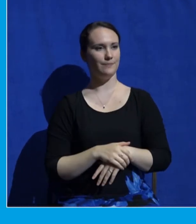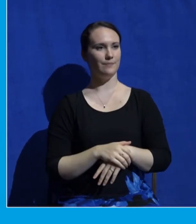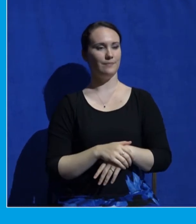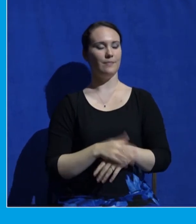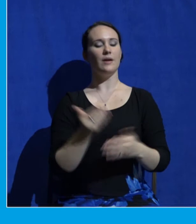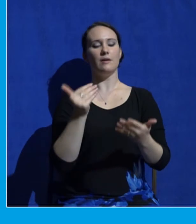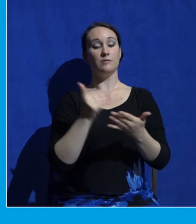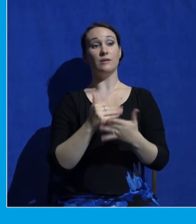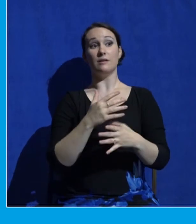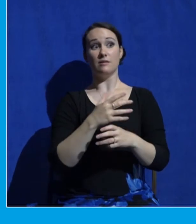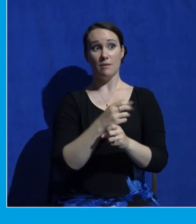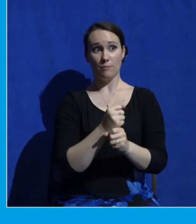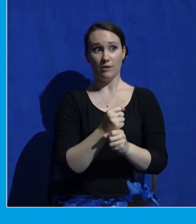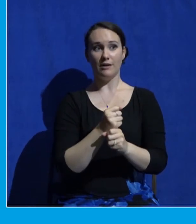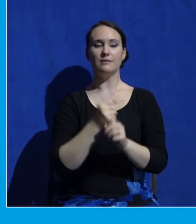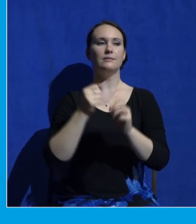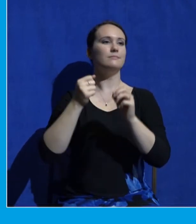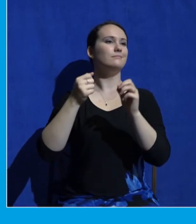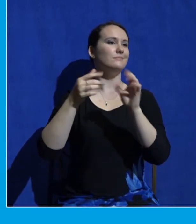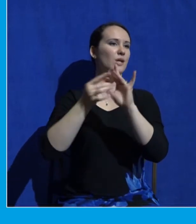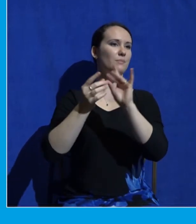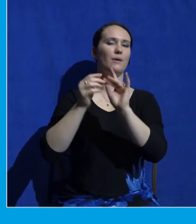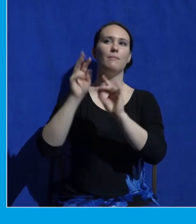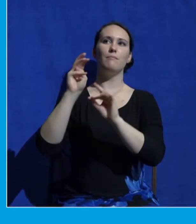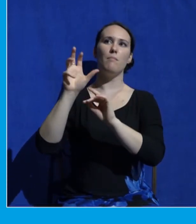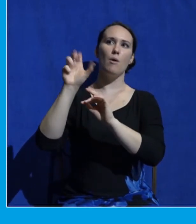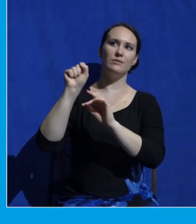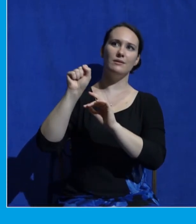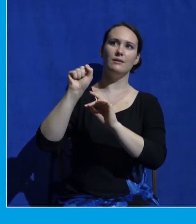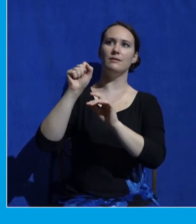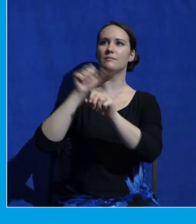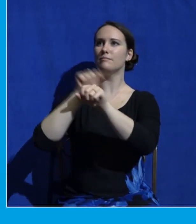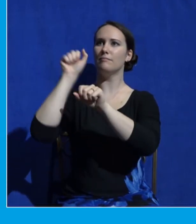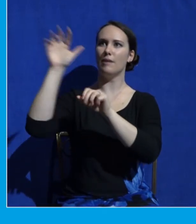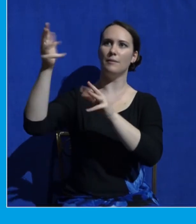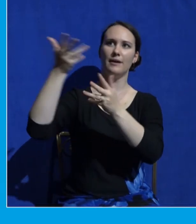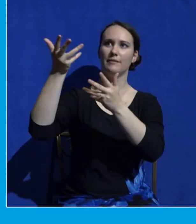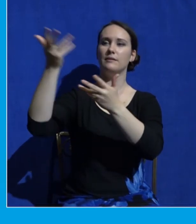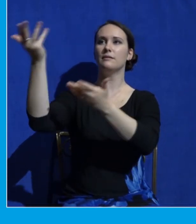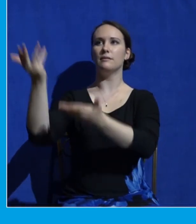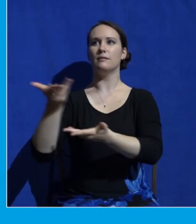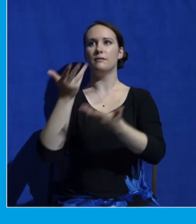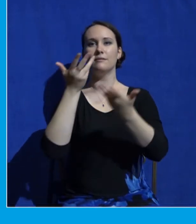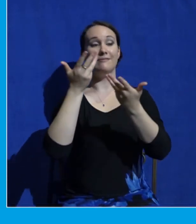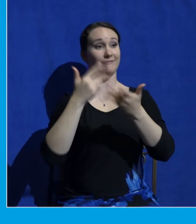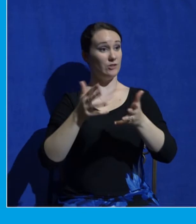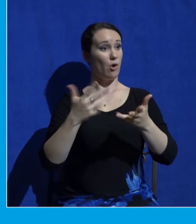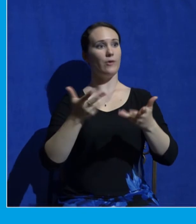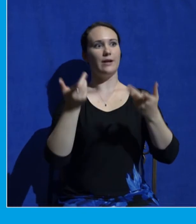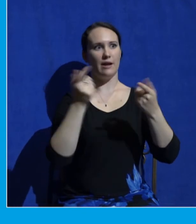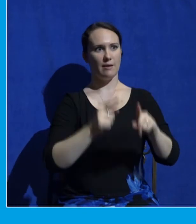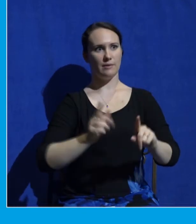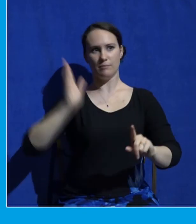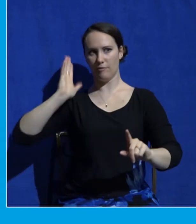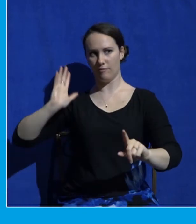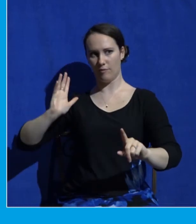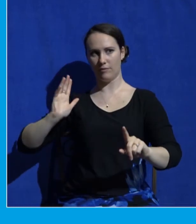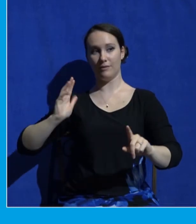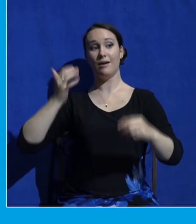at Mount Horeb and then Elijah that would come as the forerunner of the Lord. And we